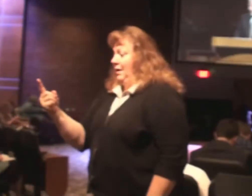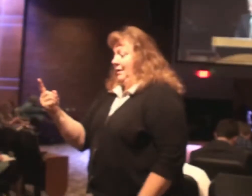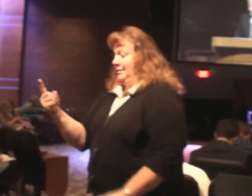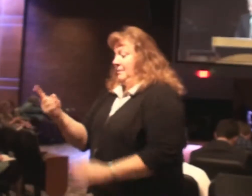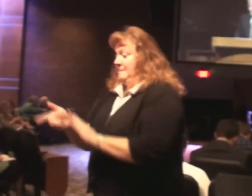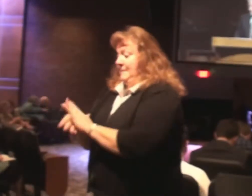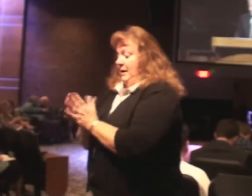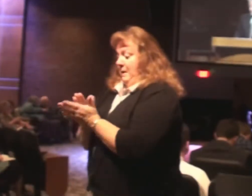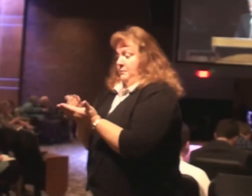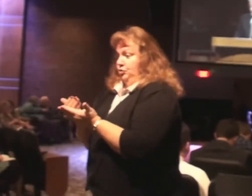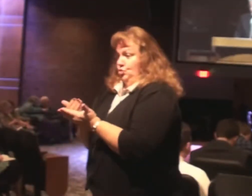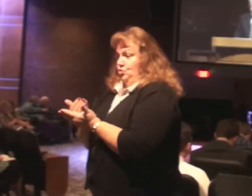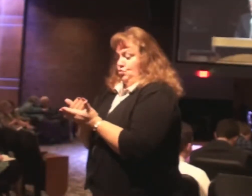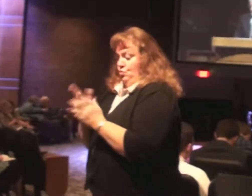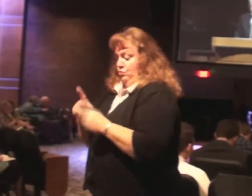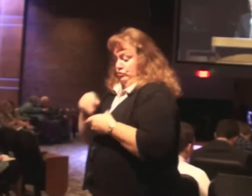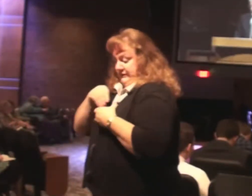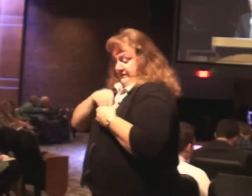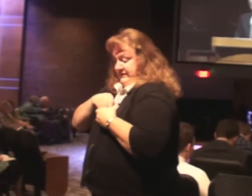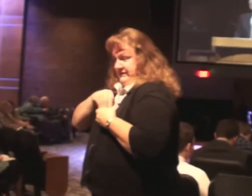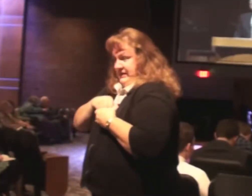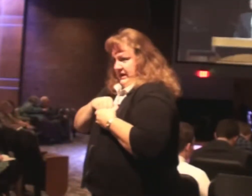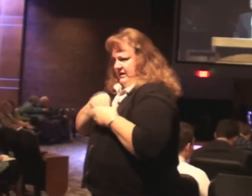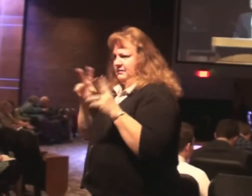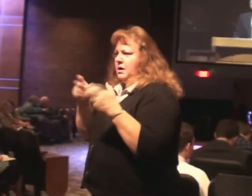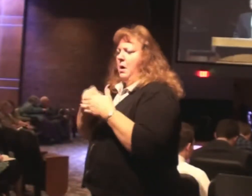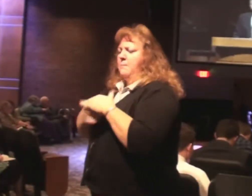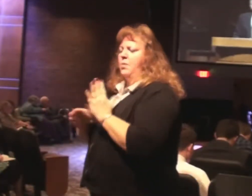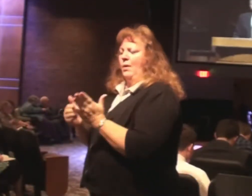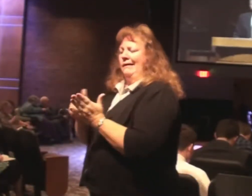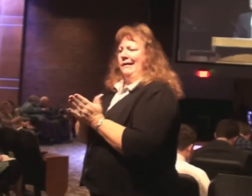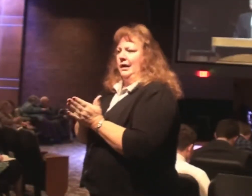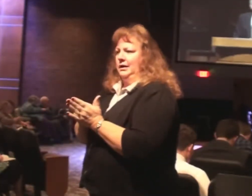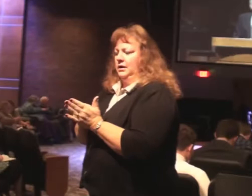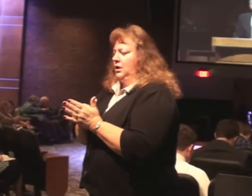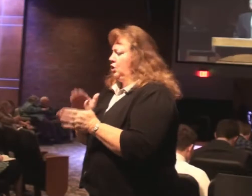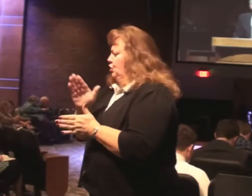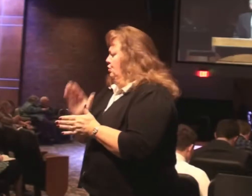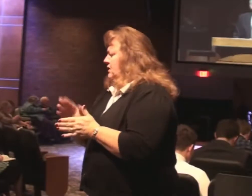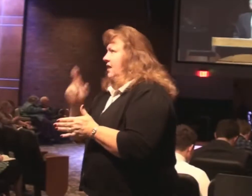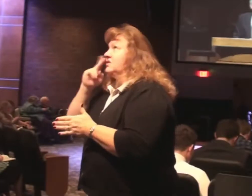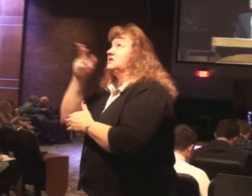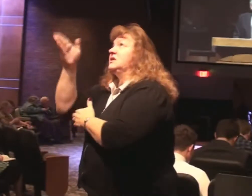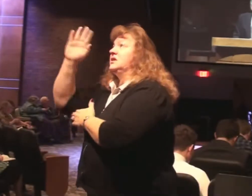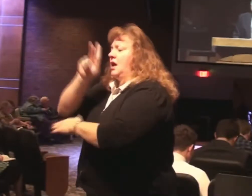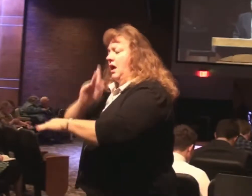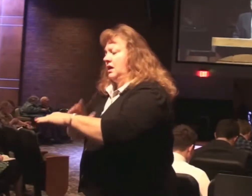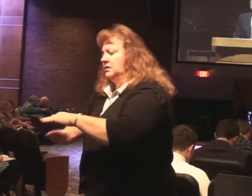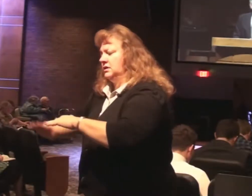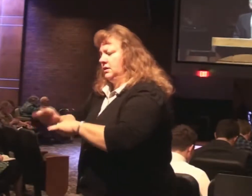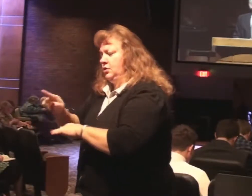he will never see the kingdom of God. Unless you were born again,